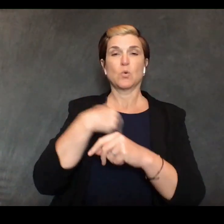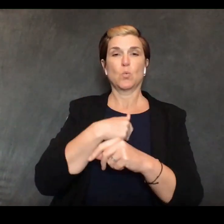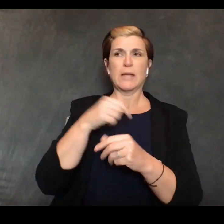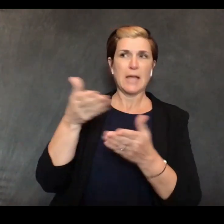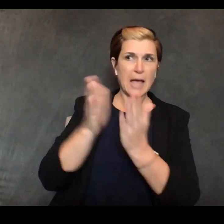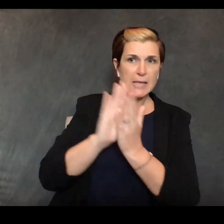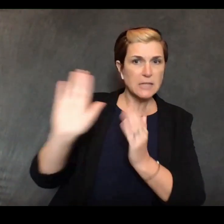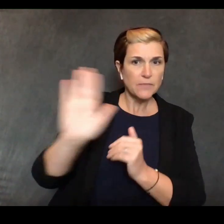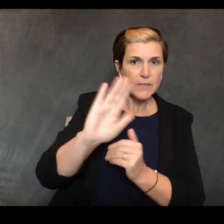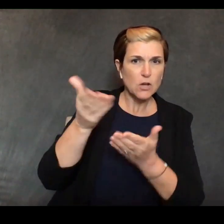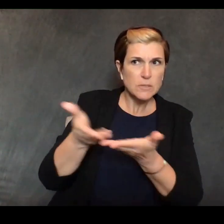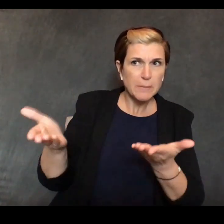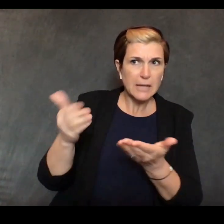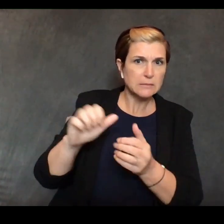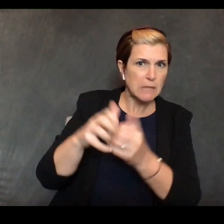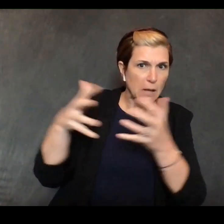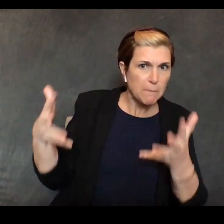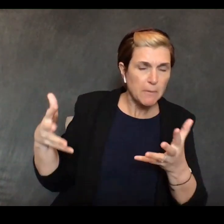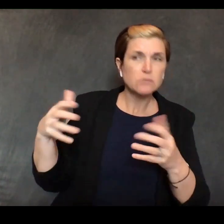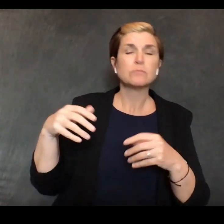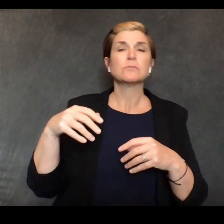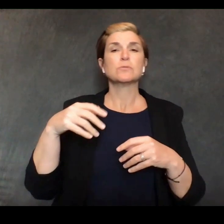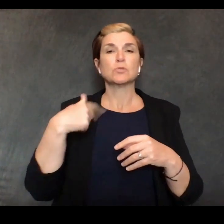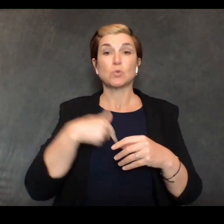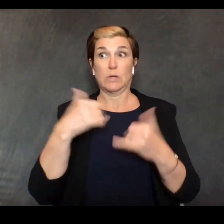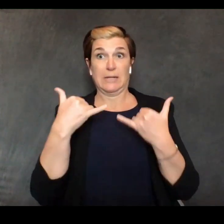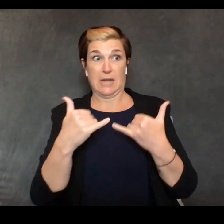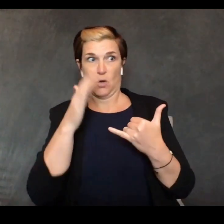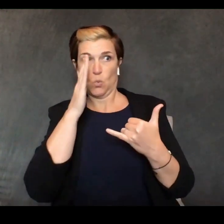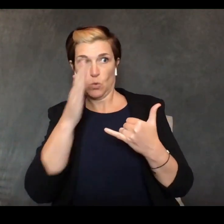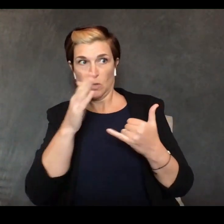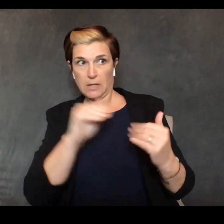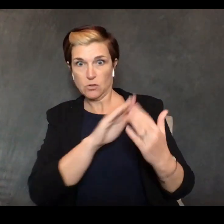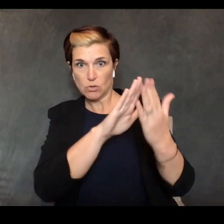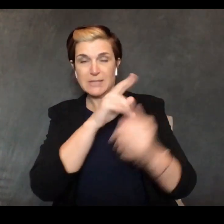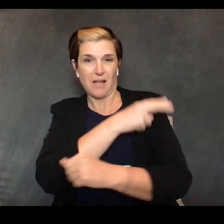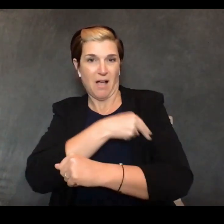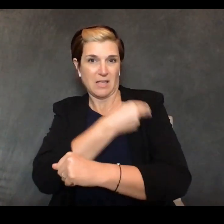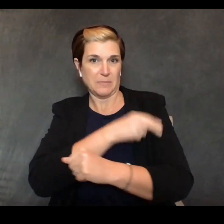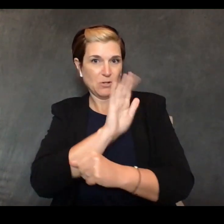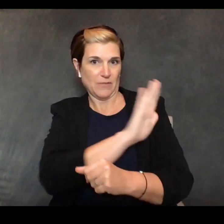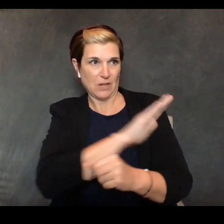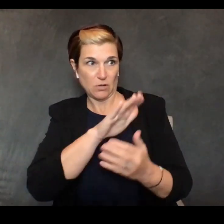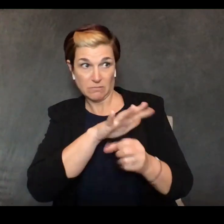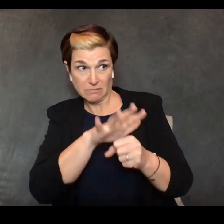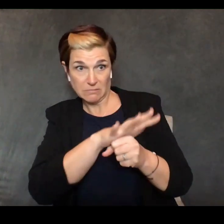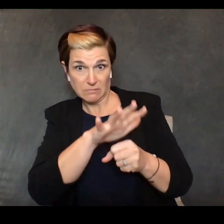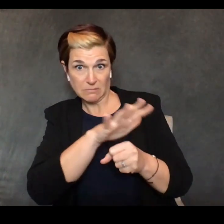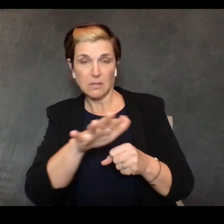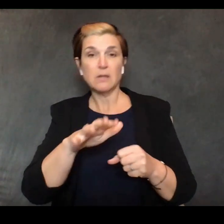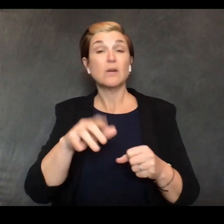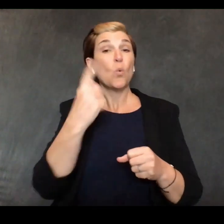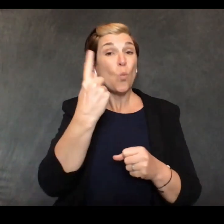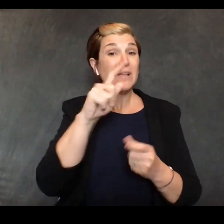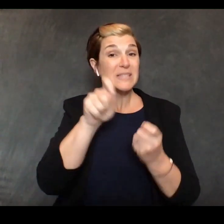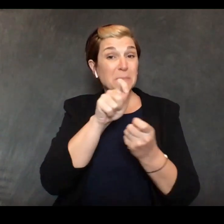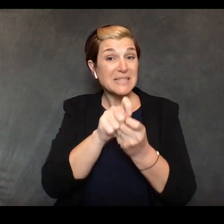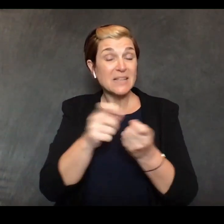the supply chain for hospitals we would make one specific request and that is we would urge construction companies to